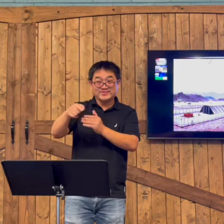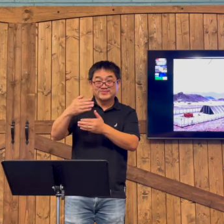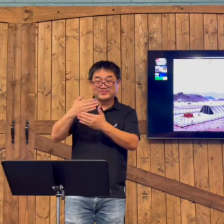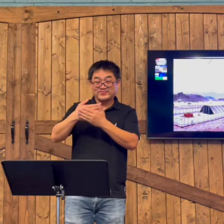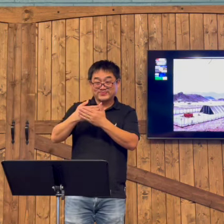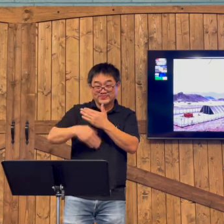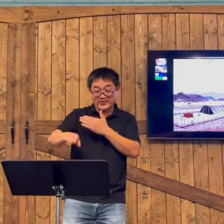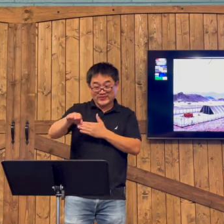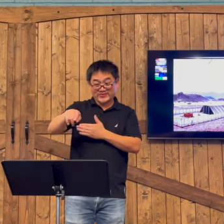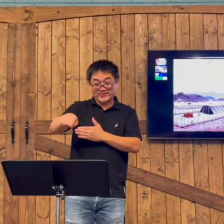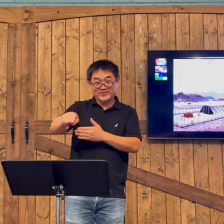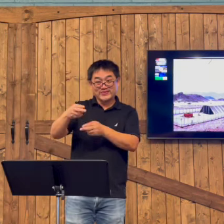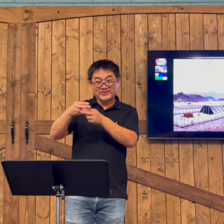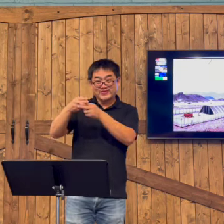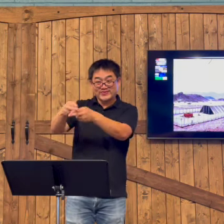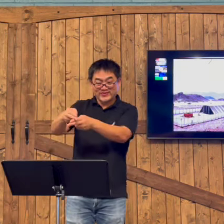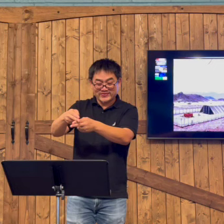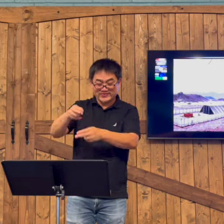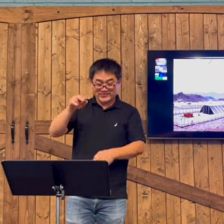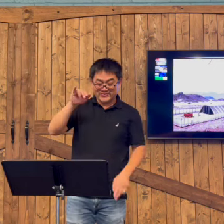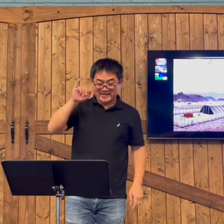Now that next picture.